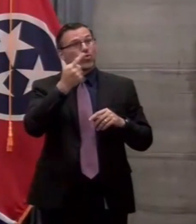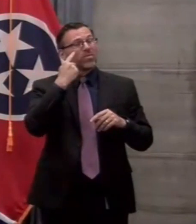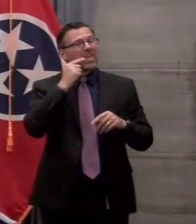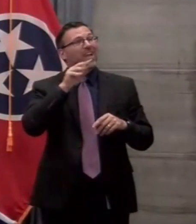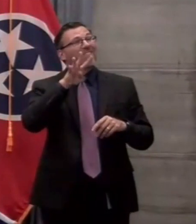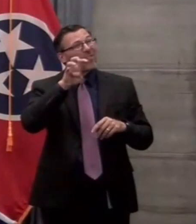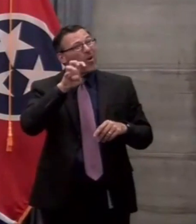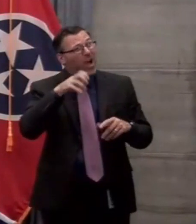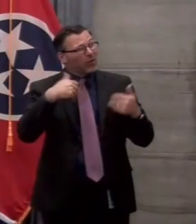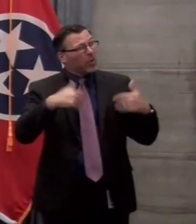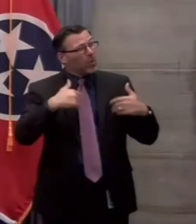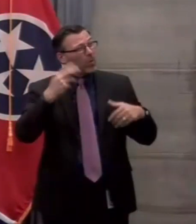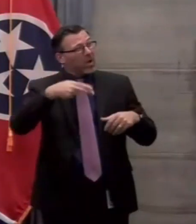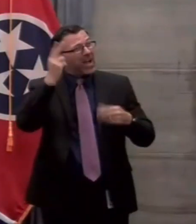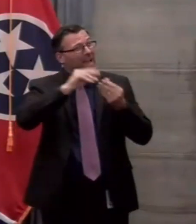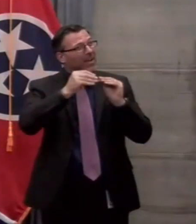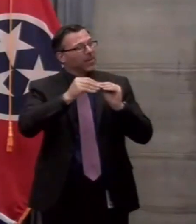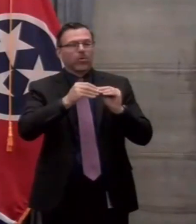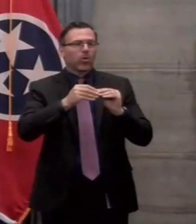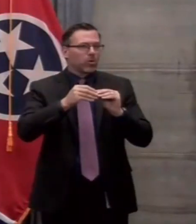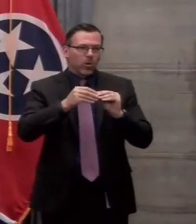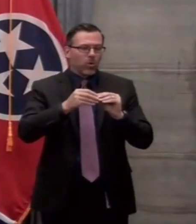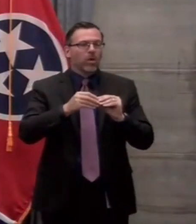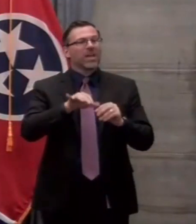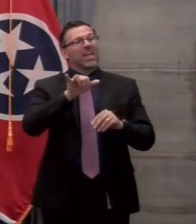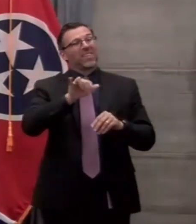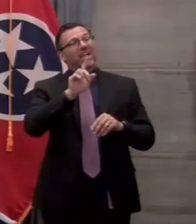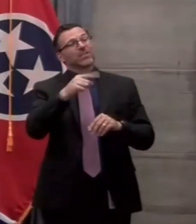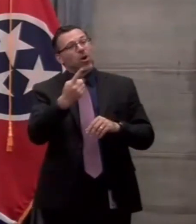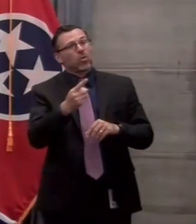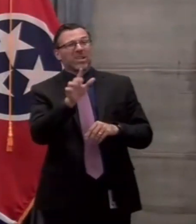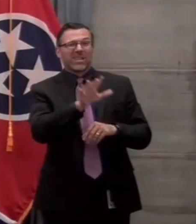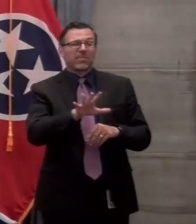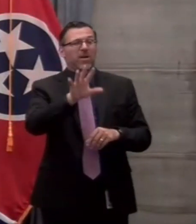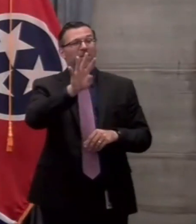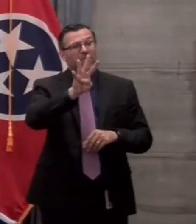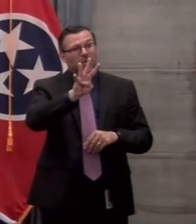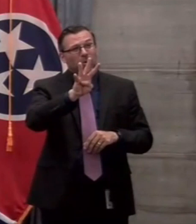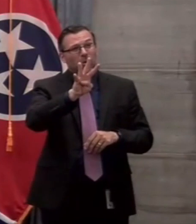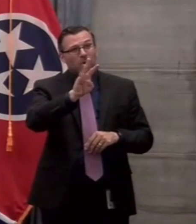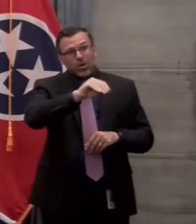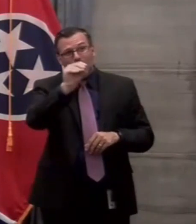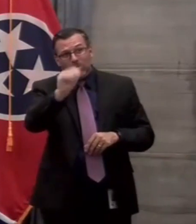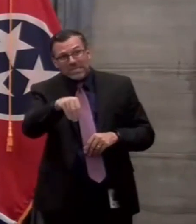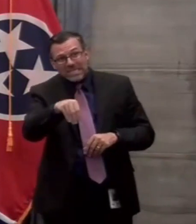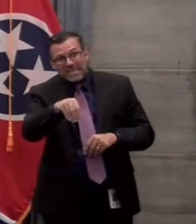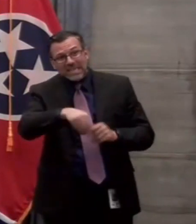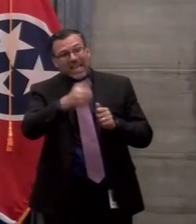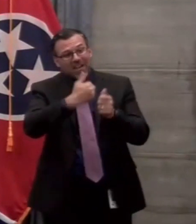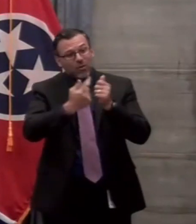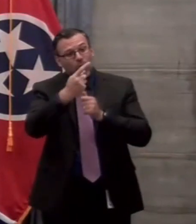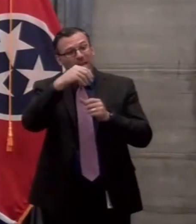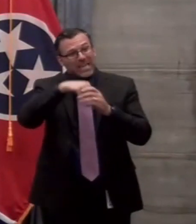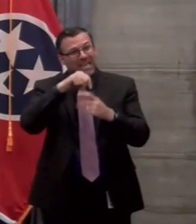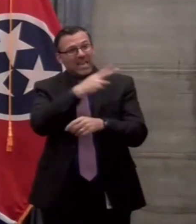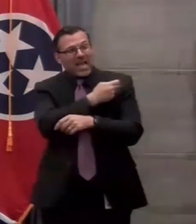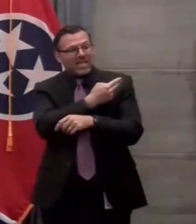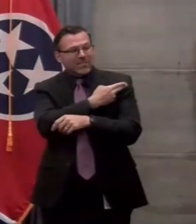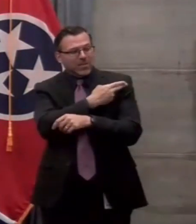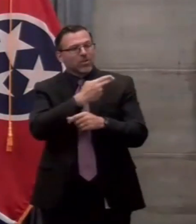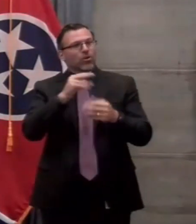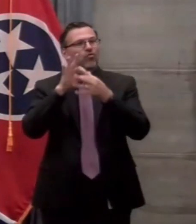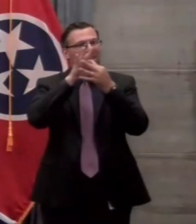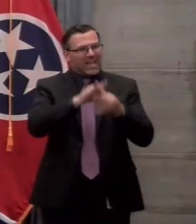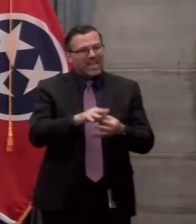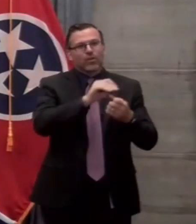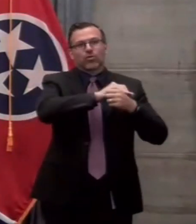I want you to keep that in perspective. That's only about 4% of everybody in the hospital in Tennessee right now is a COVID-related